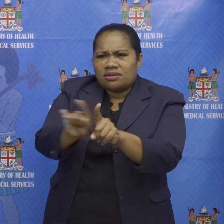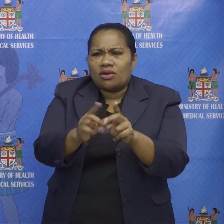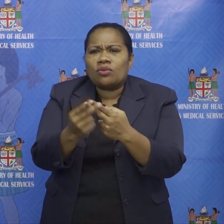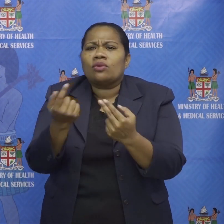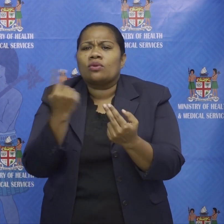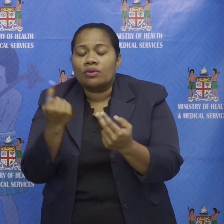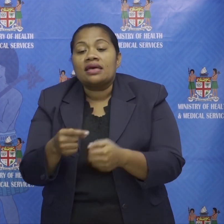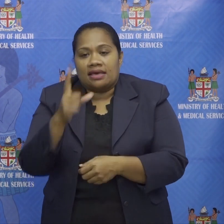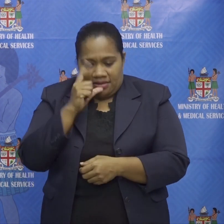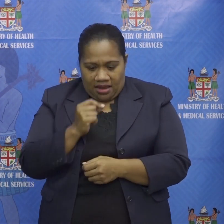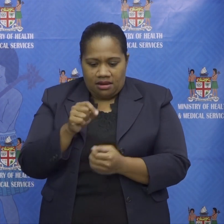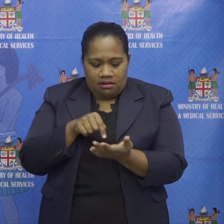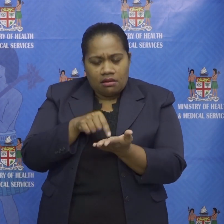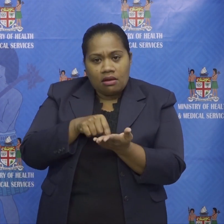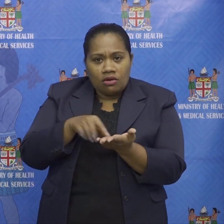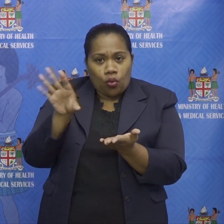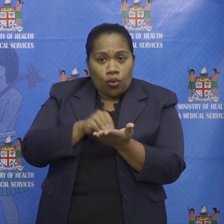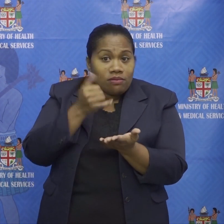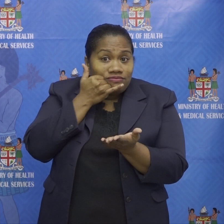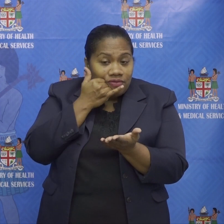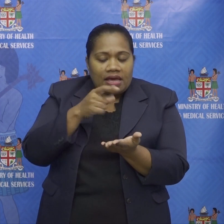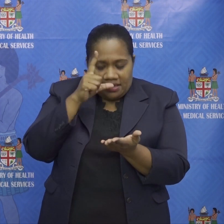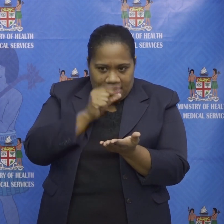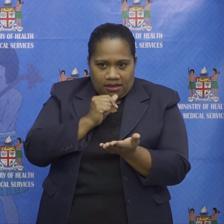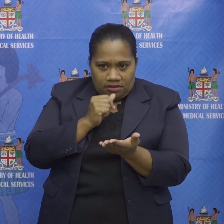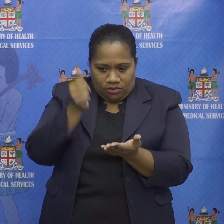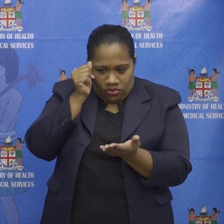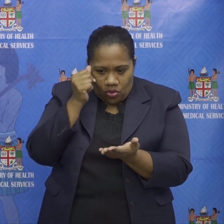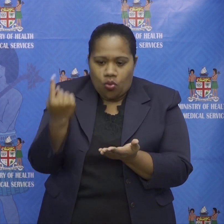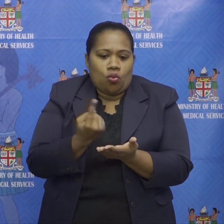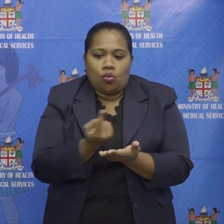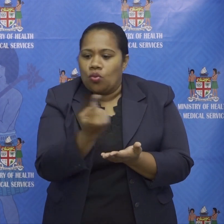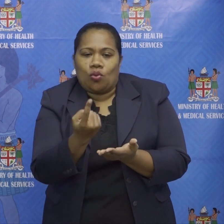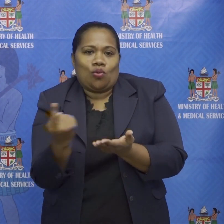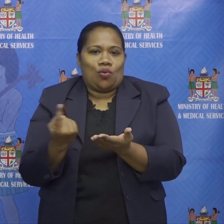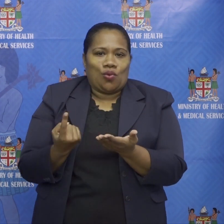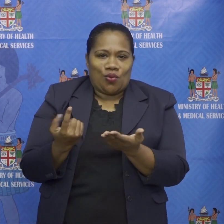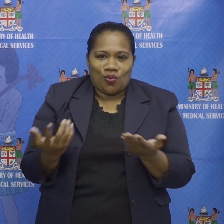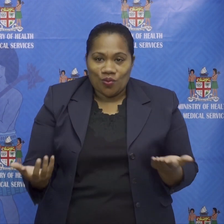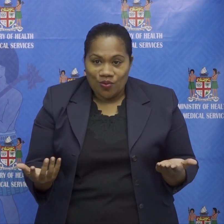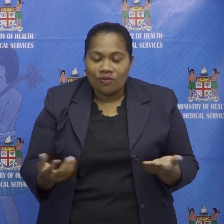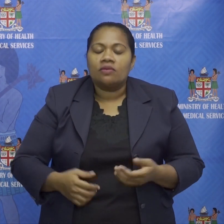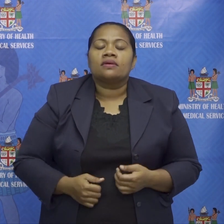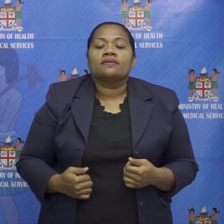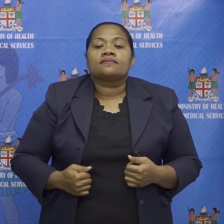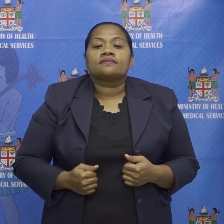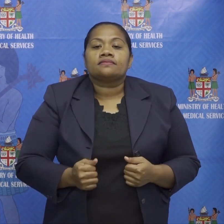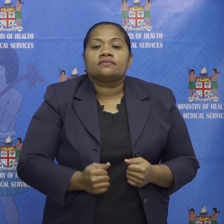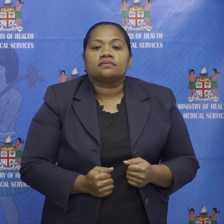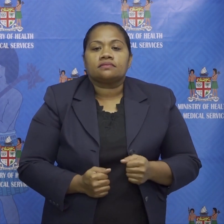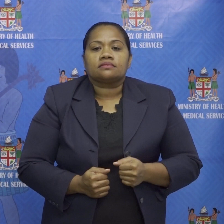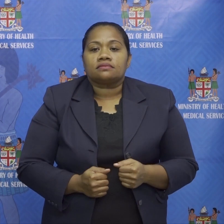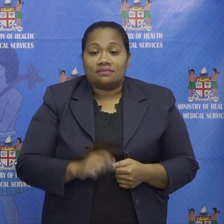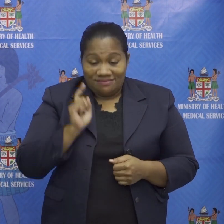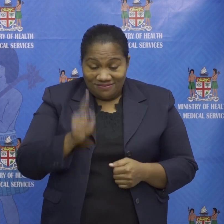we continue to trace isolate and test those who have been in contact with our current patients a push that depends